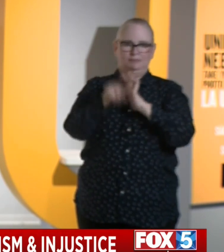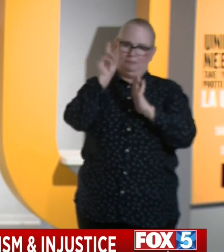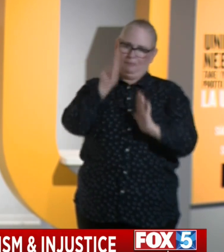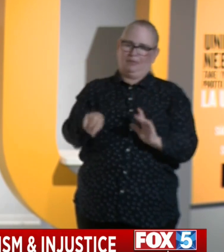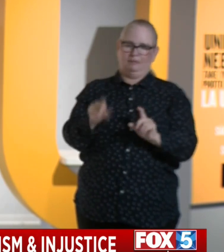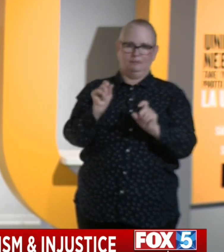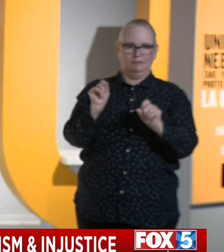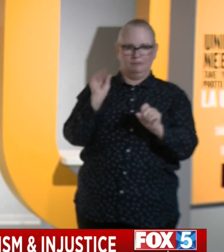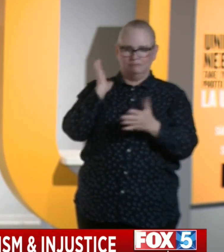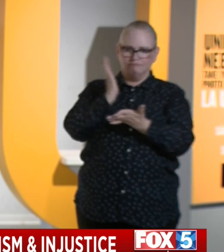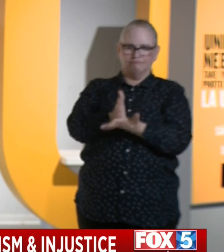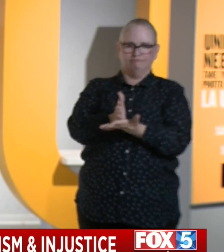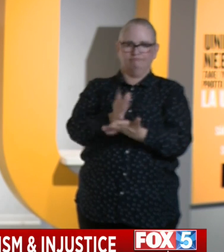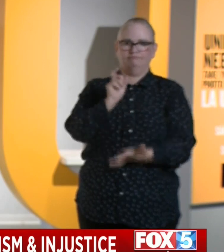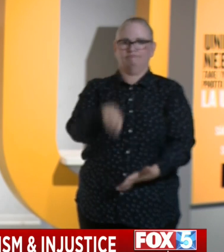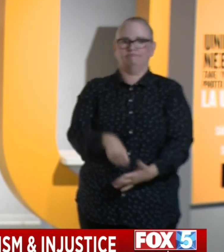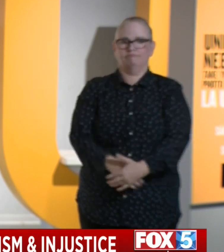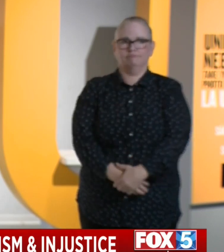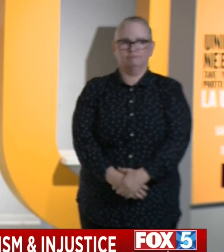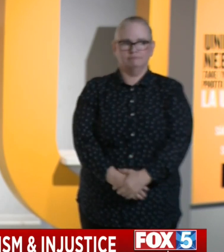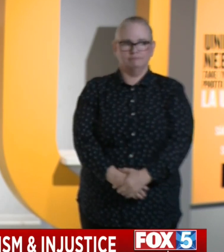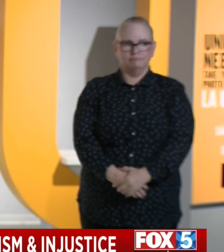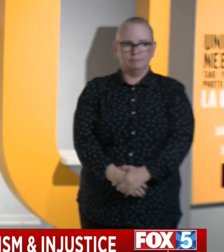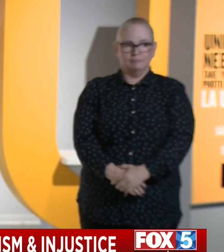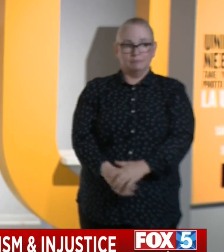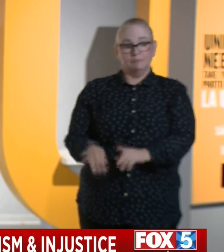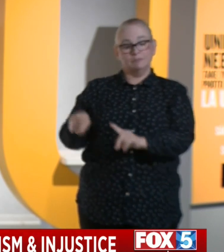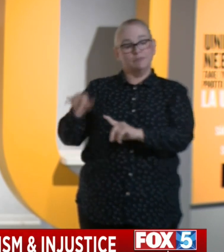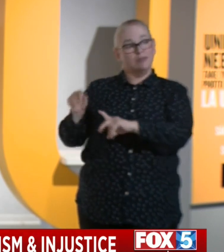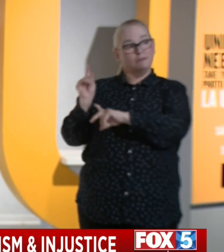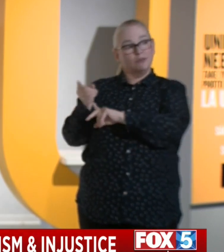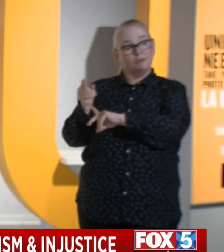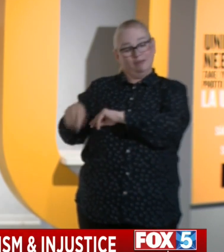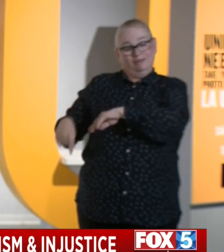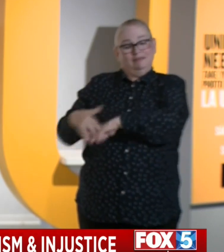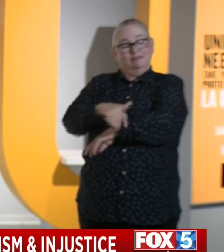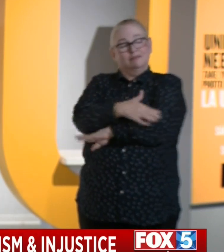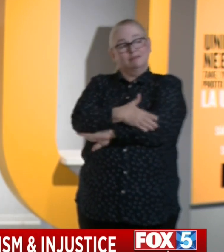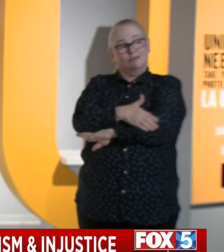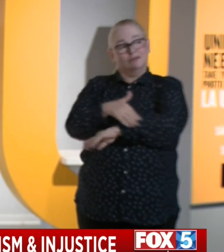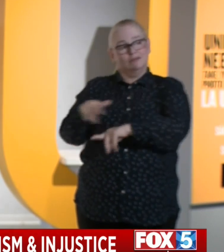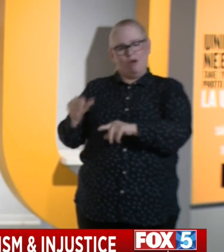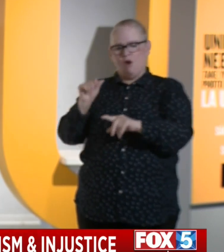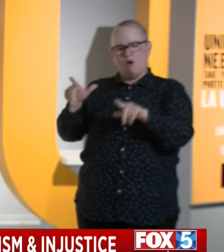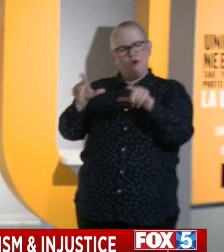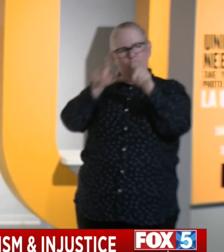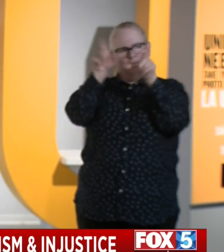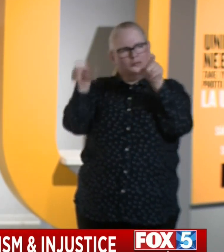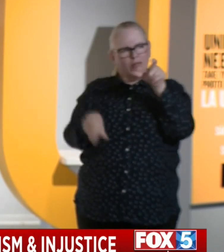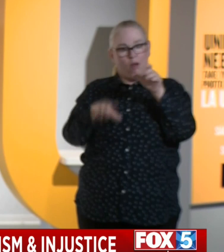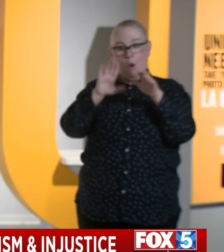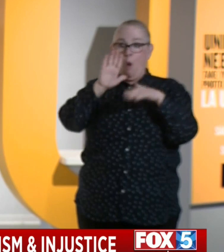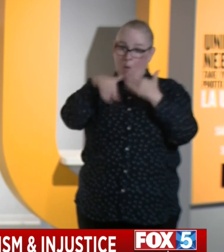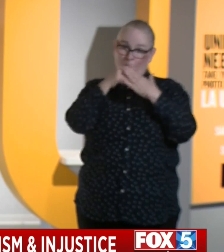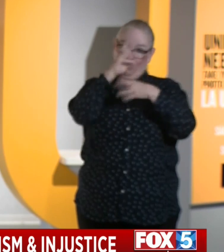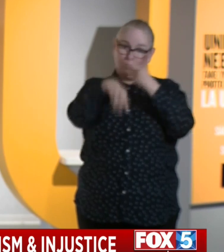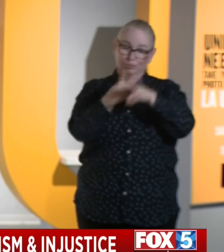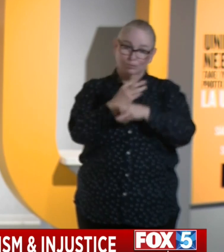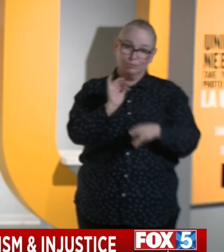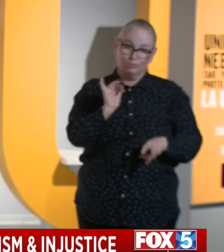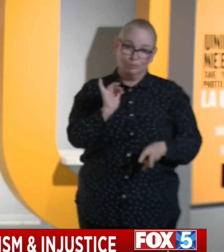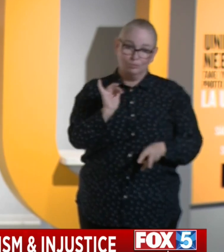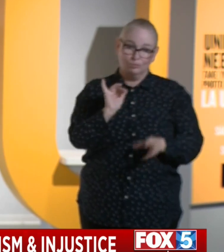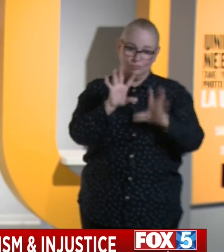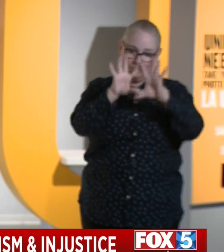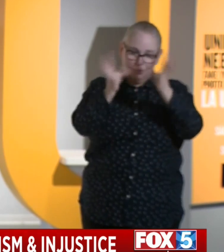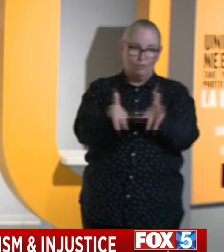This inflection moment in this country and frankly around the world suggests that we